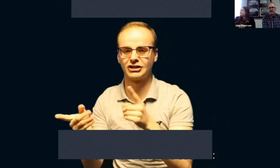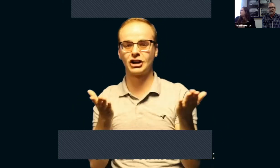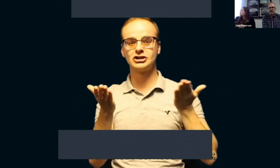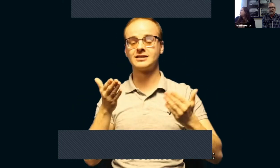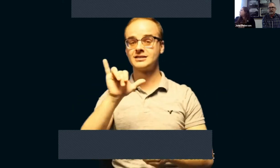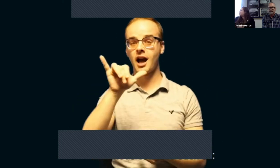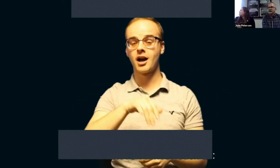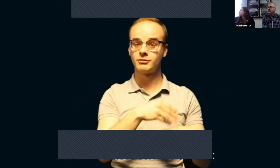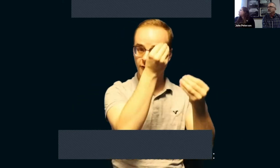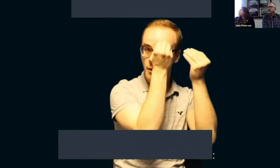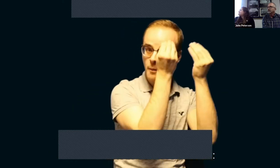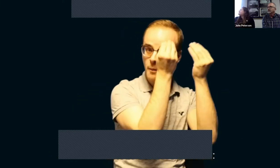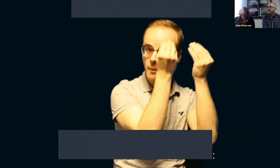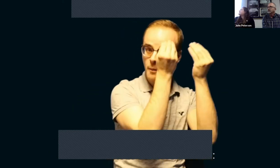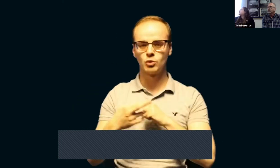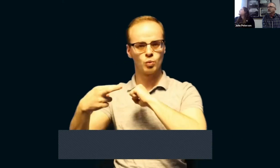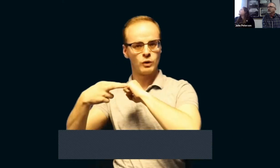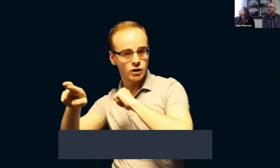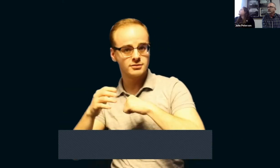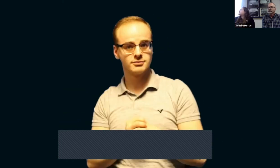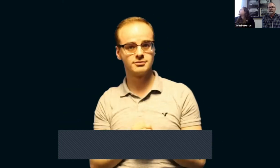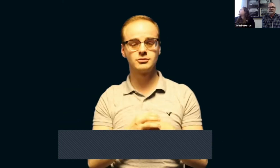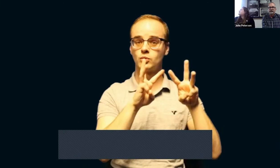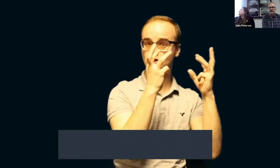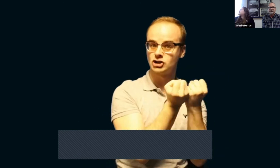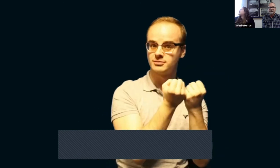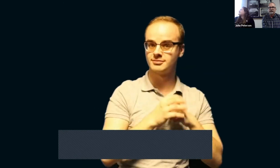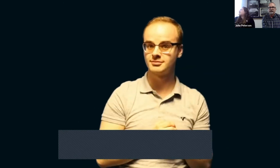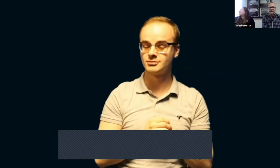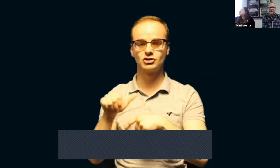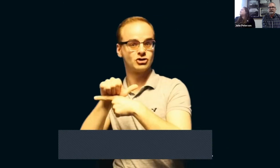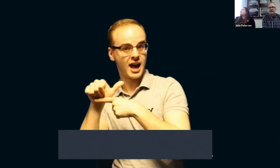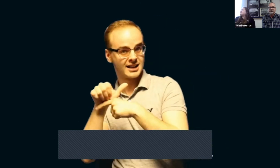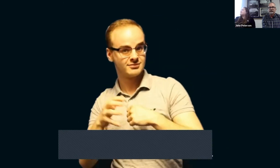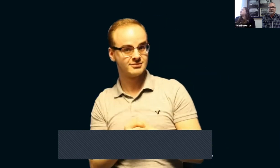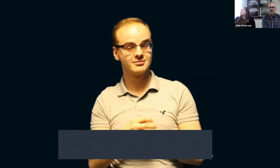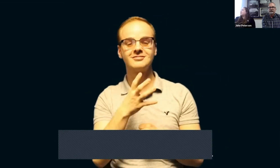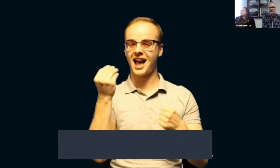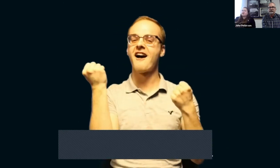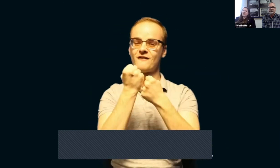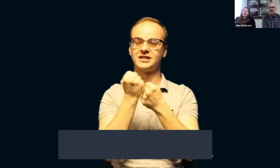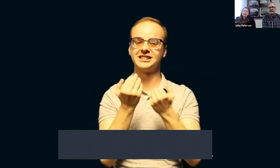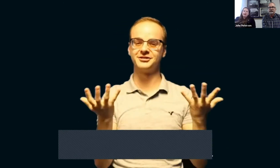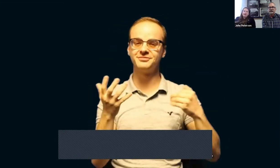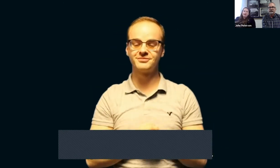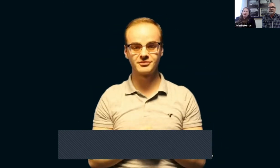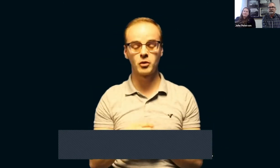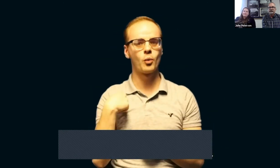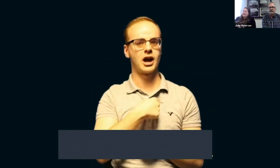We have various services such as information, referrals, workshops, trainings, and of course advocacy.